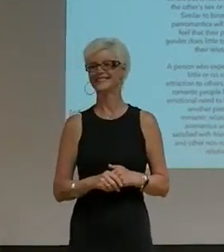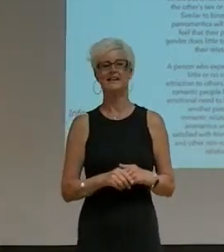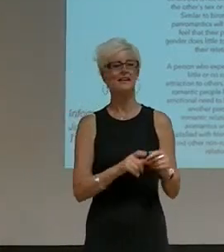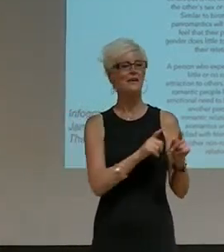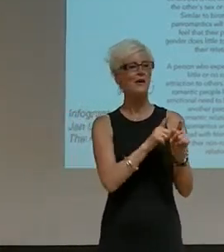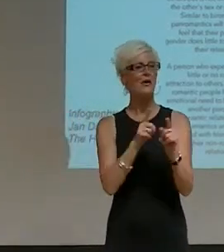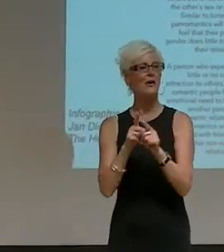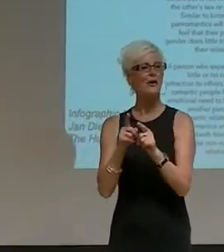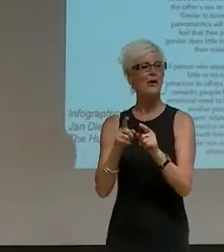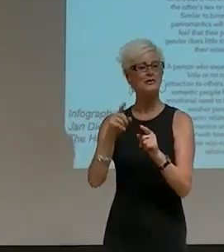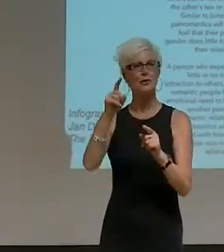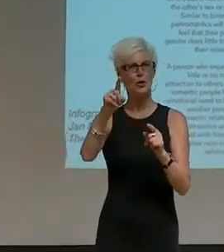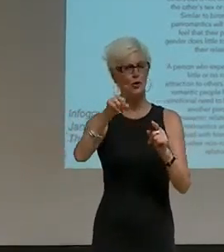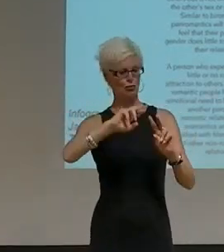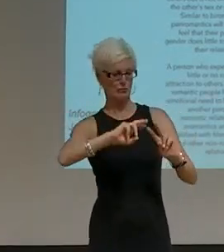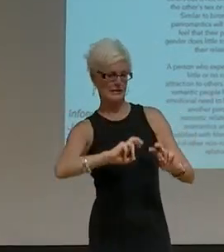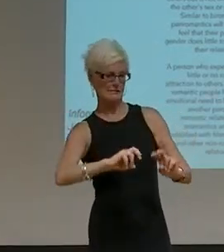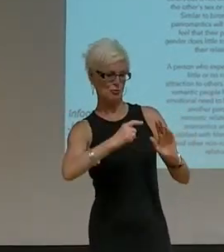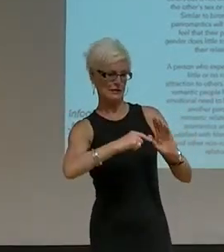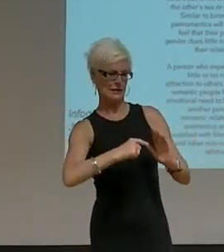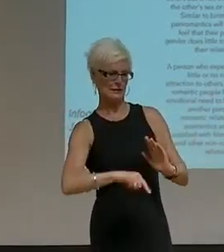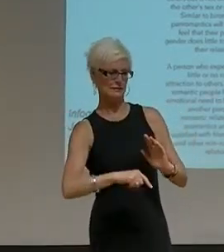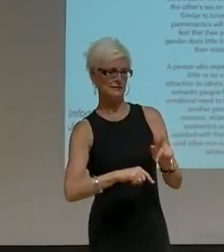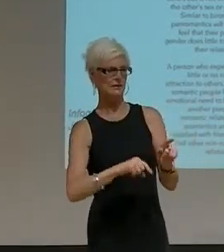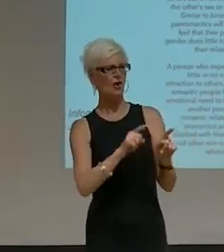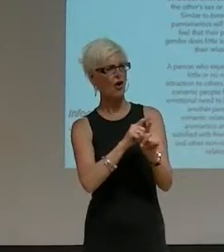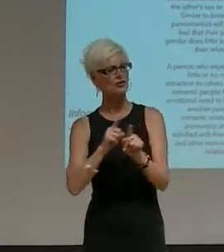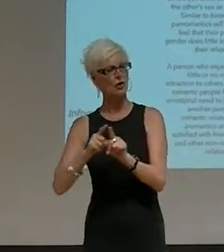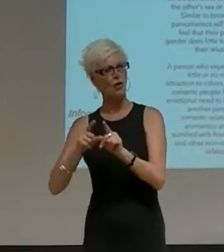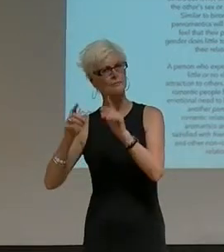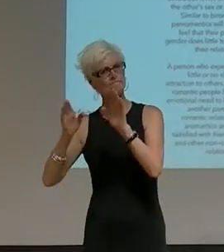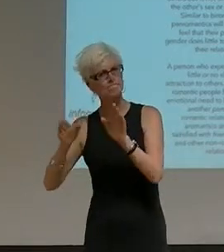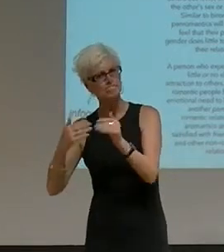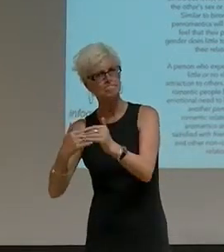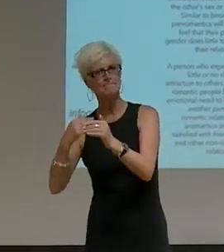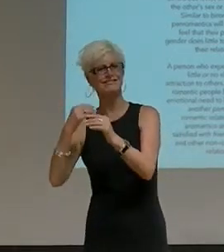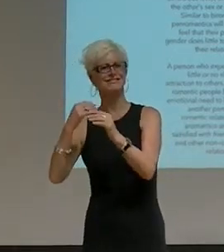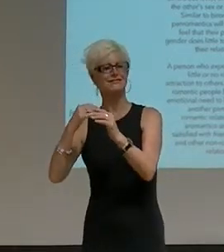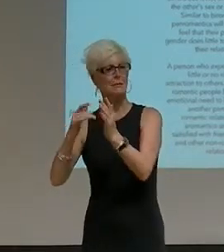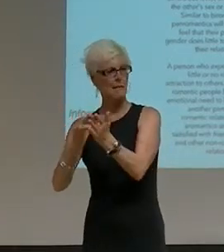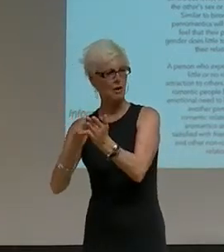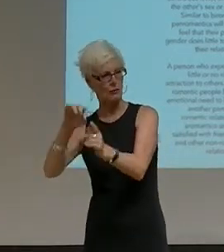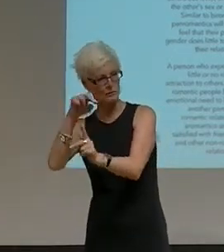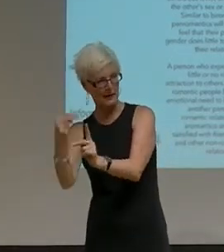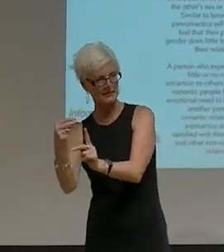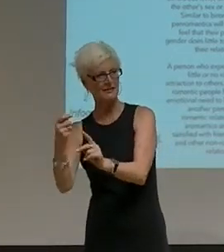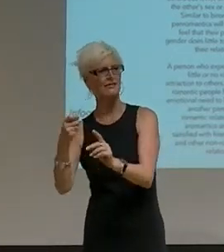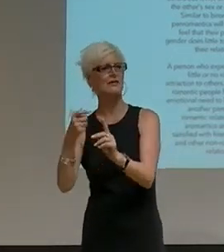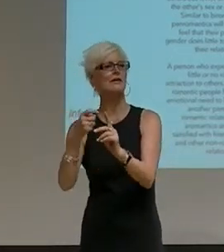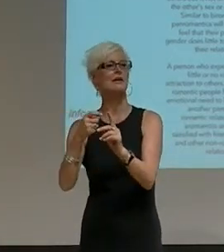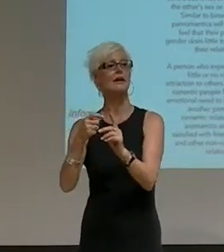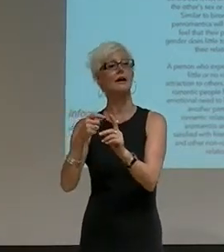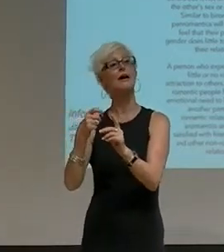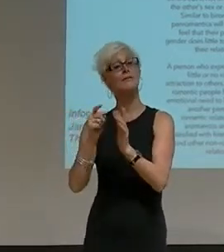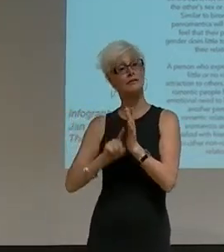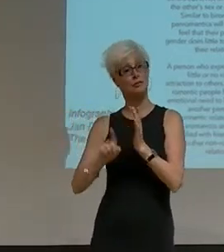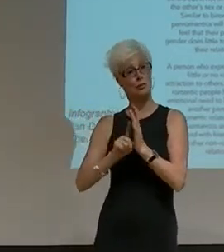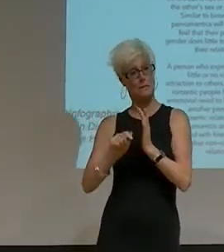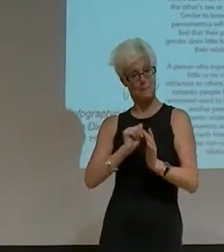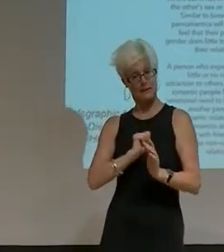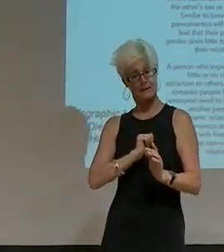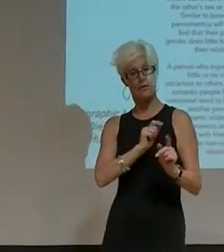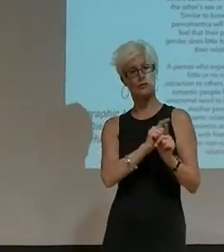Also, critiques of this literature and of the medicalization of asexuality more broadly have been lodged by myself and, more recently, by